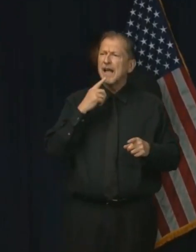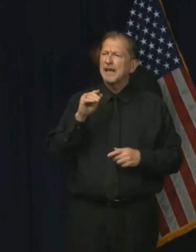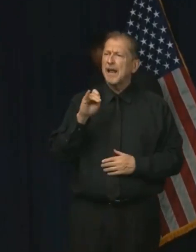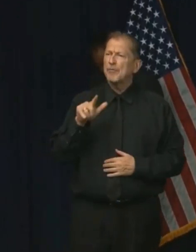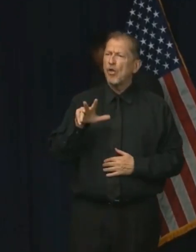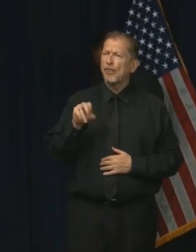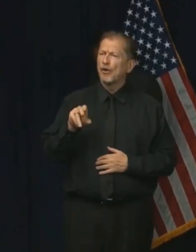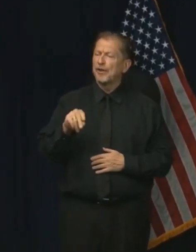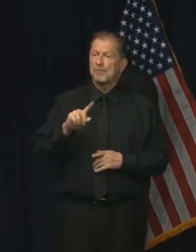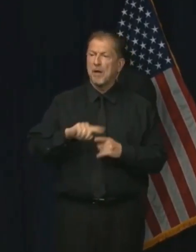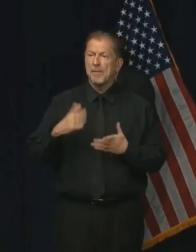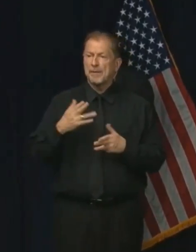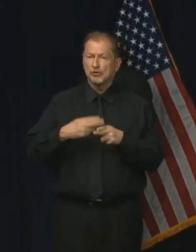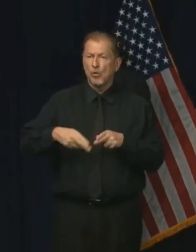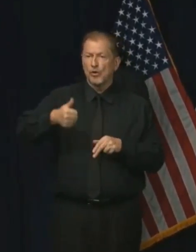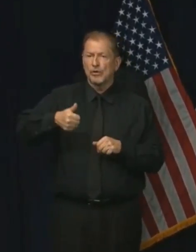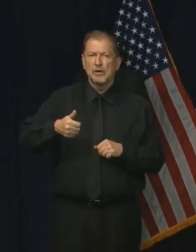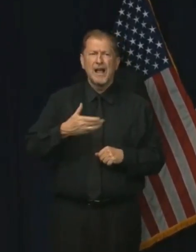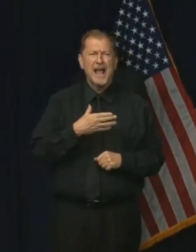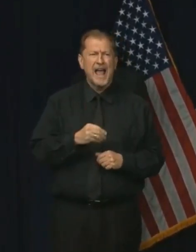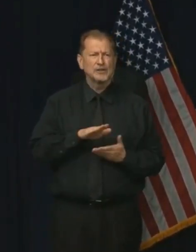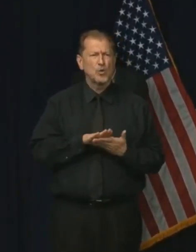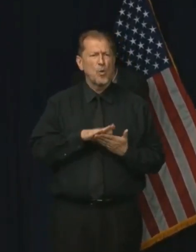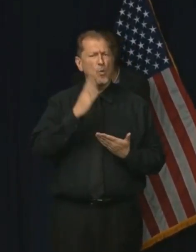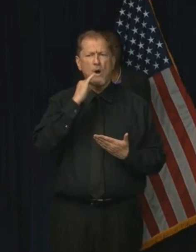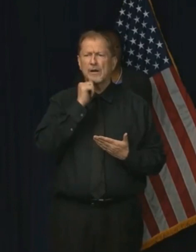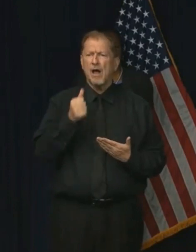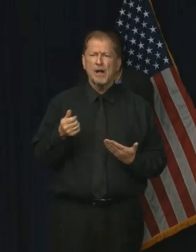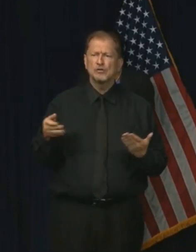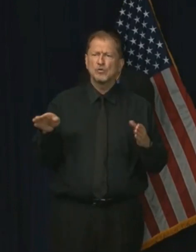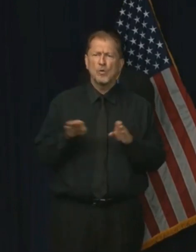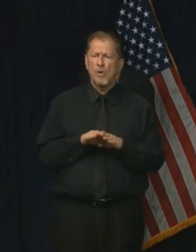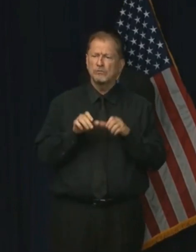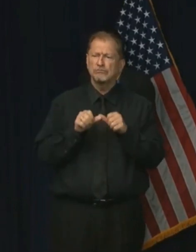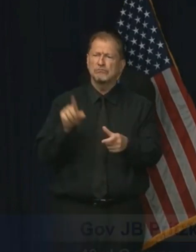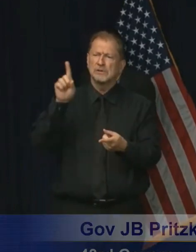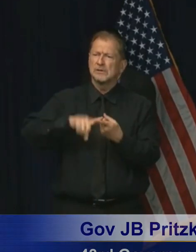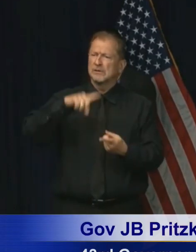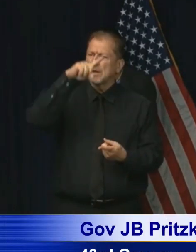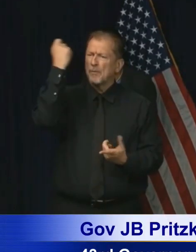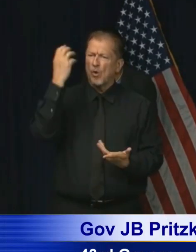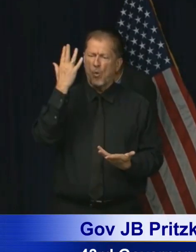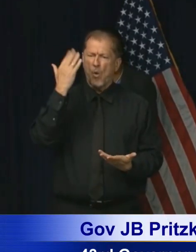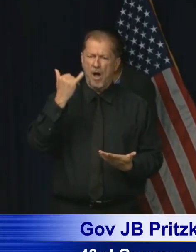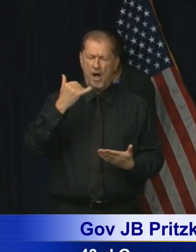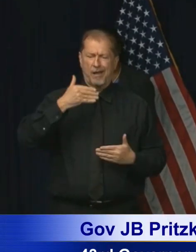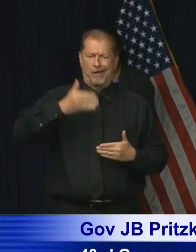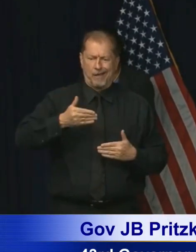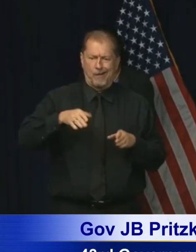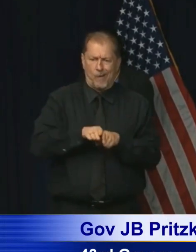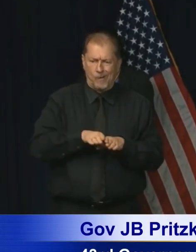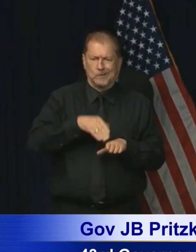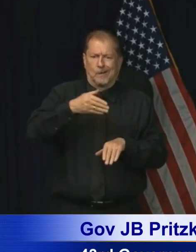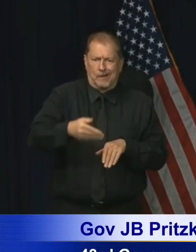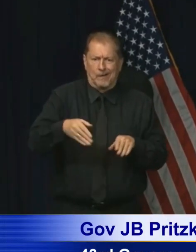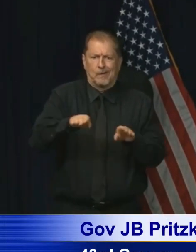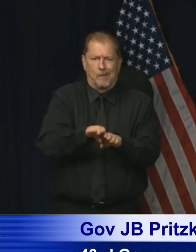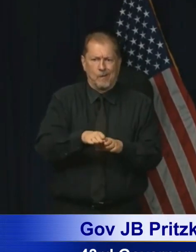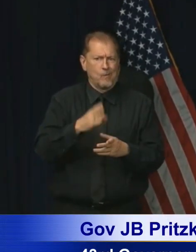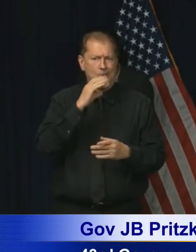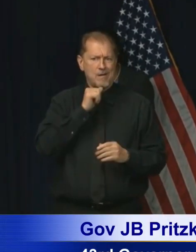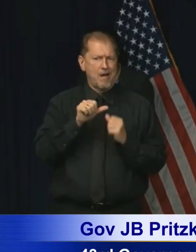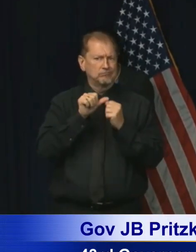schools, why not just tell them we're going to close to the end of the year so they can just prepare for it? Because we don't know